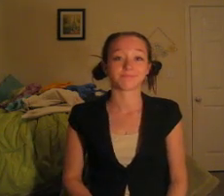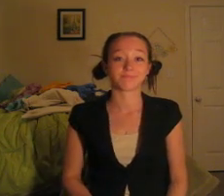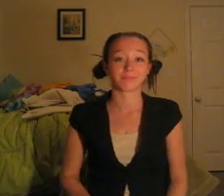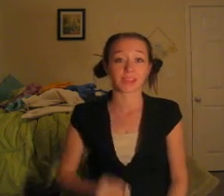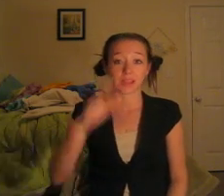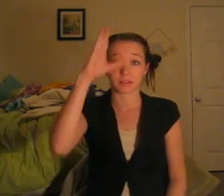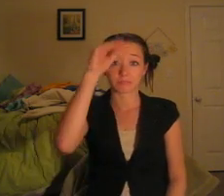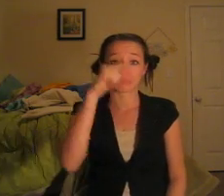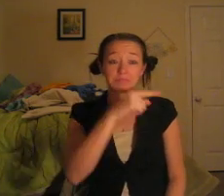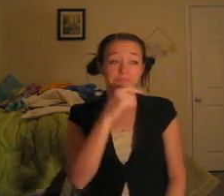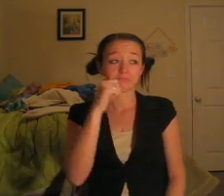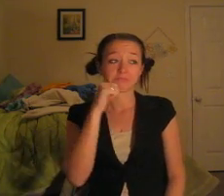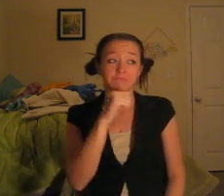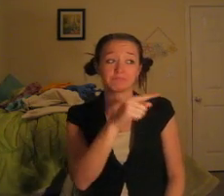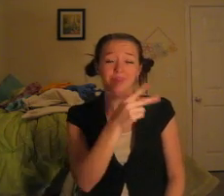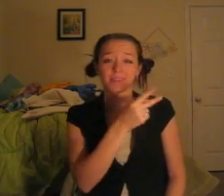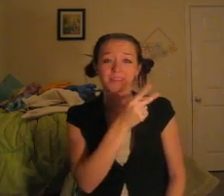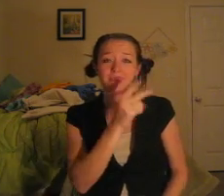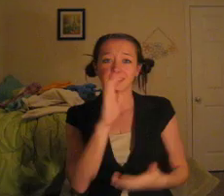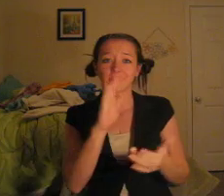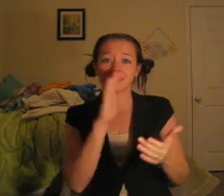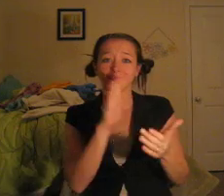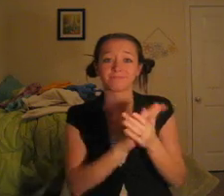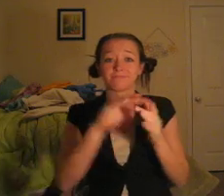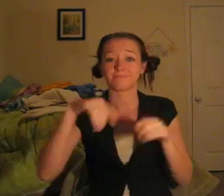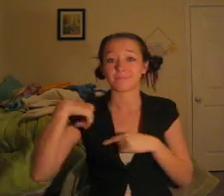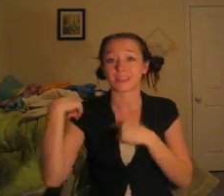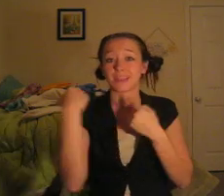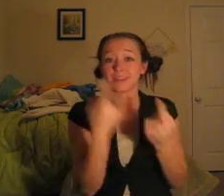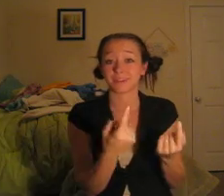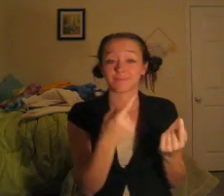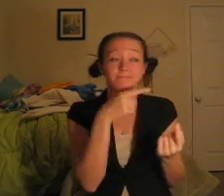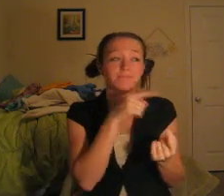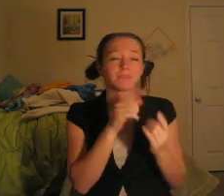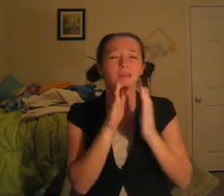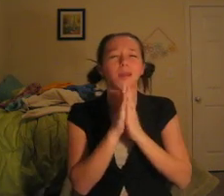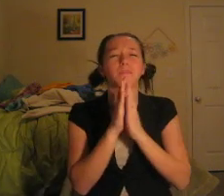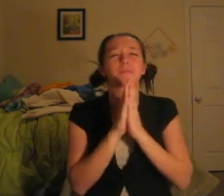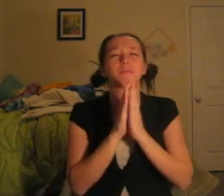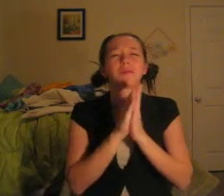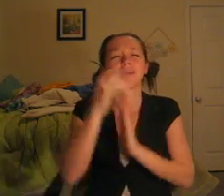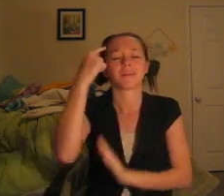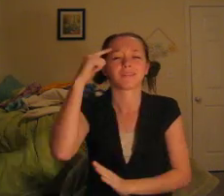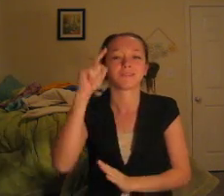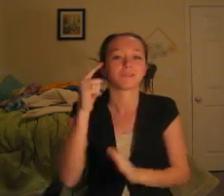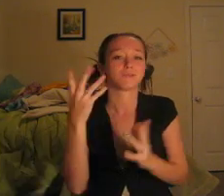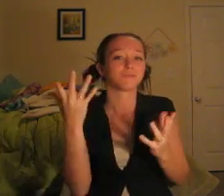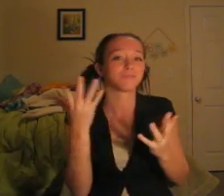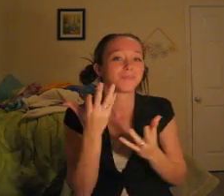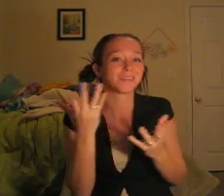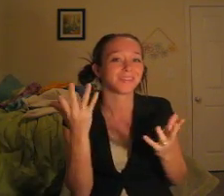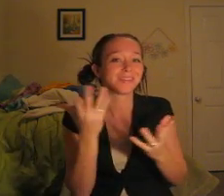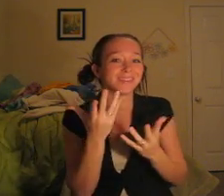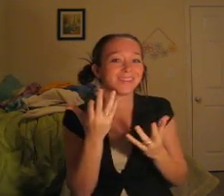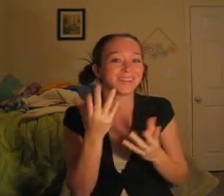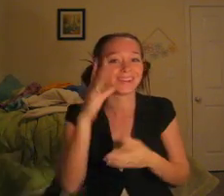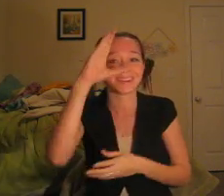Since the day they got nearly He's been praying for a little baby